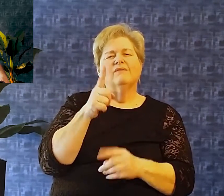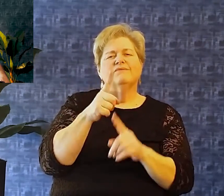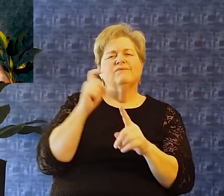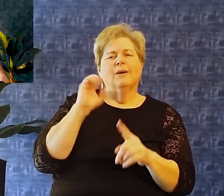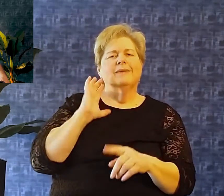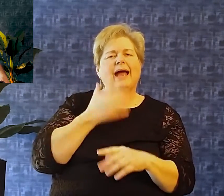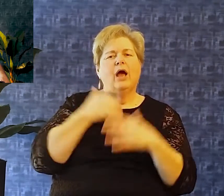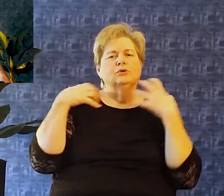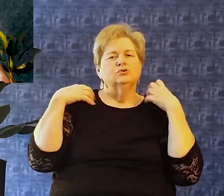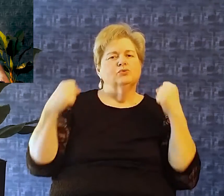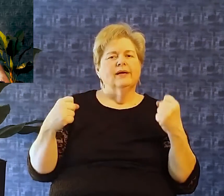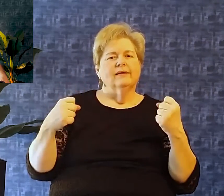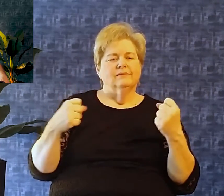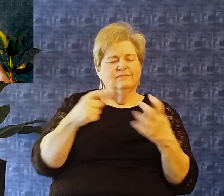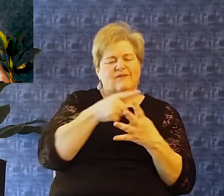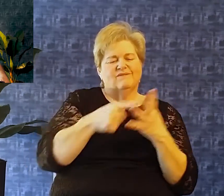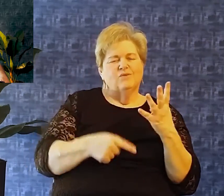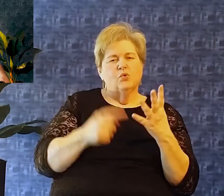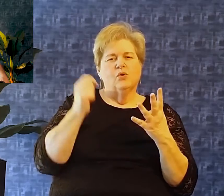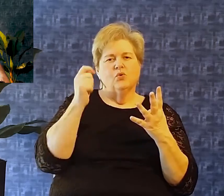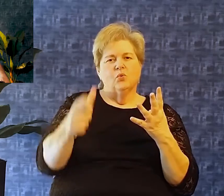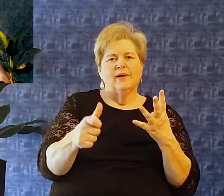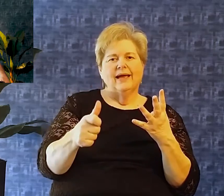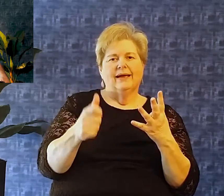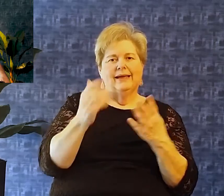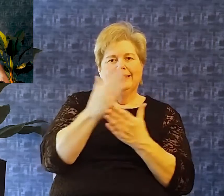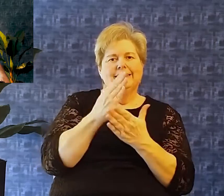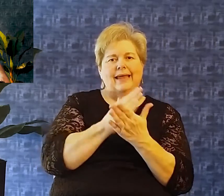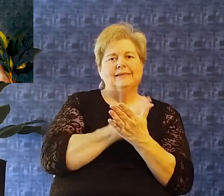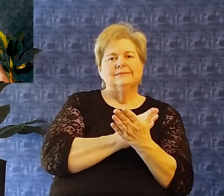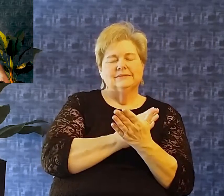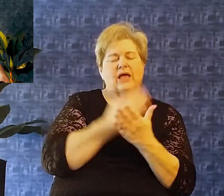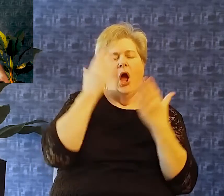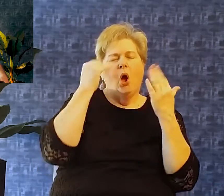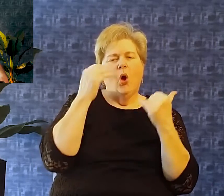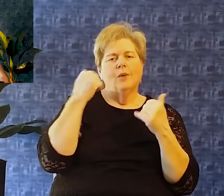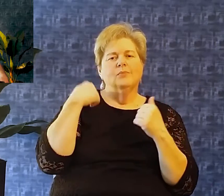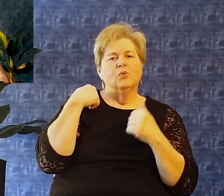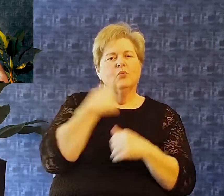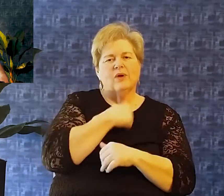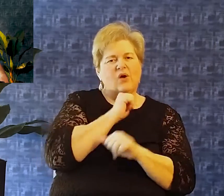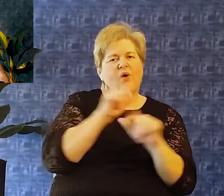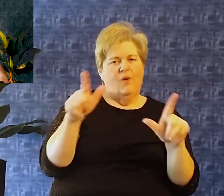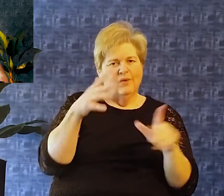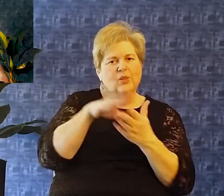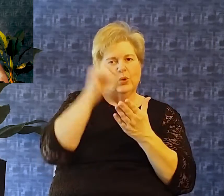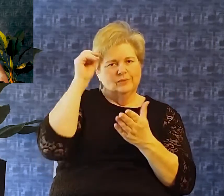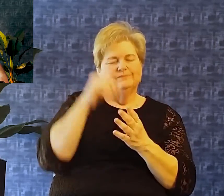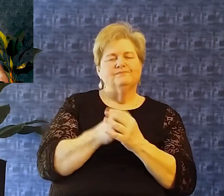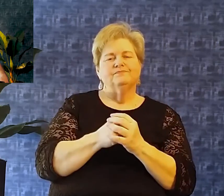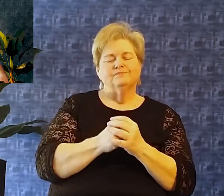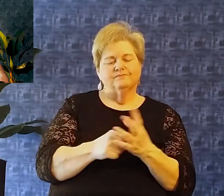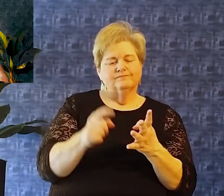we find strength from Let me give you four quick lessons That I hope we all will learn